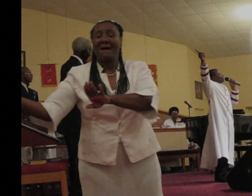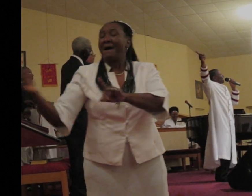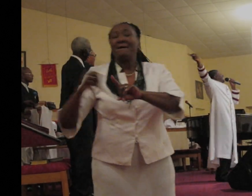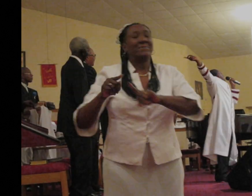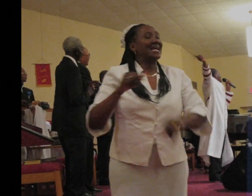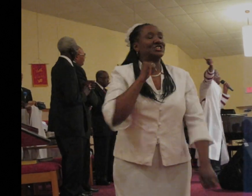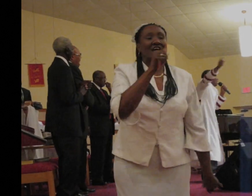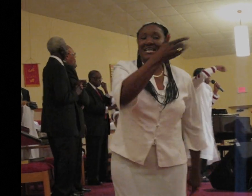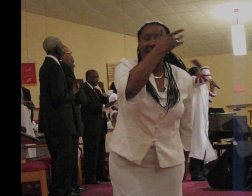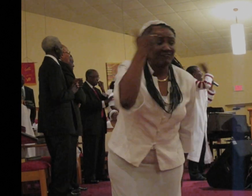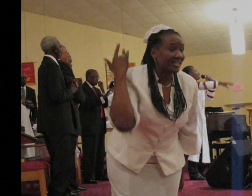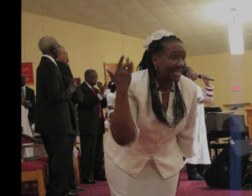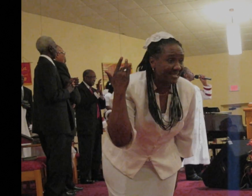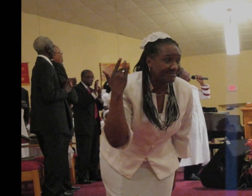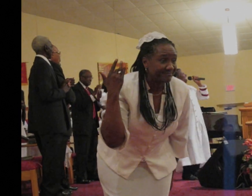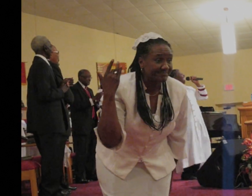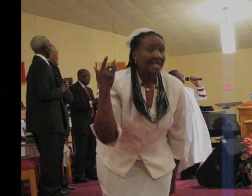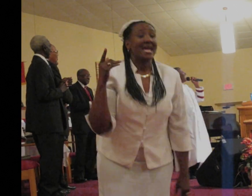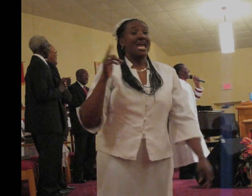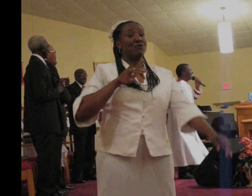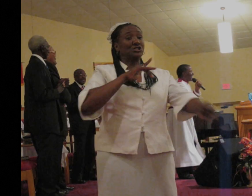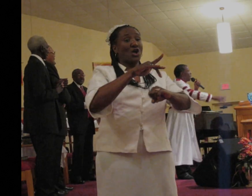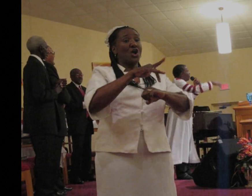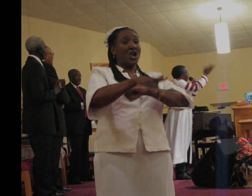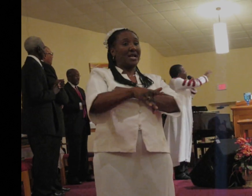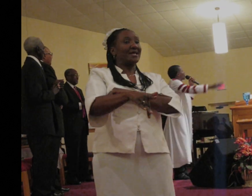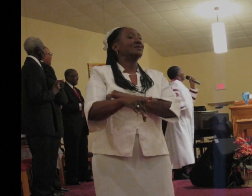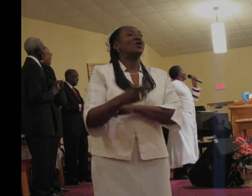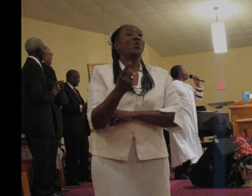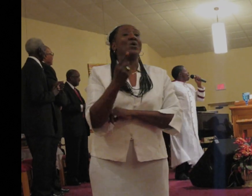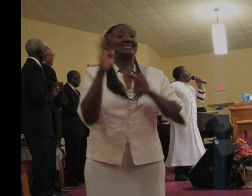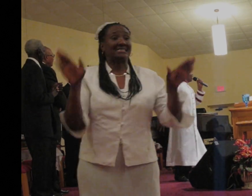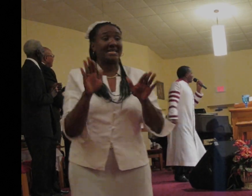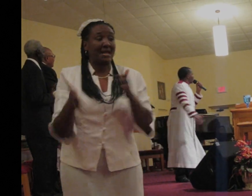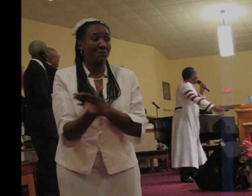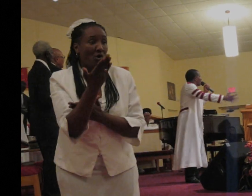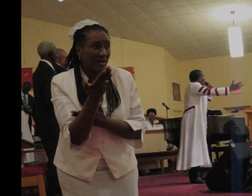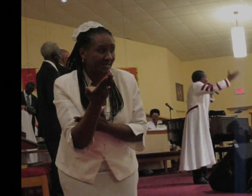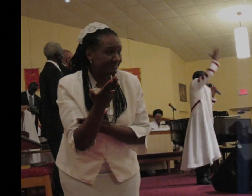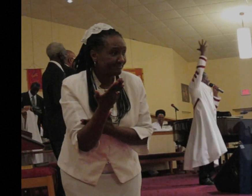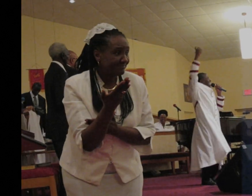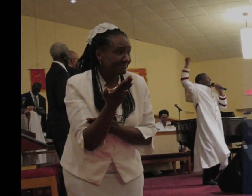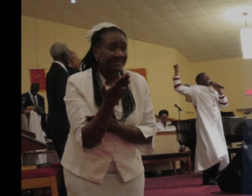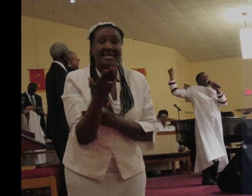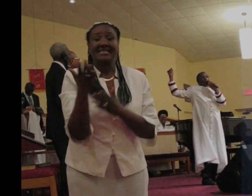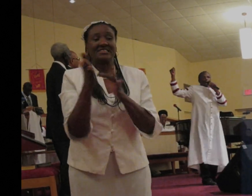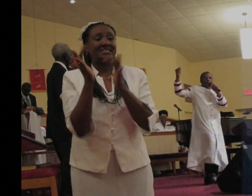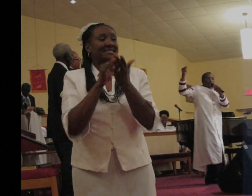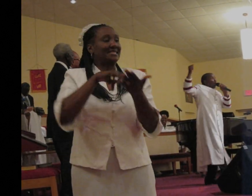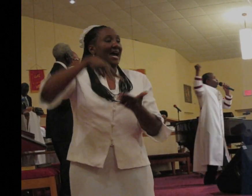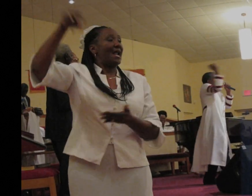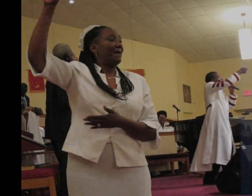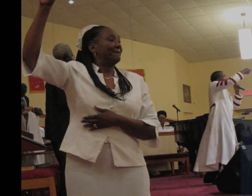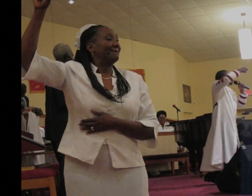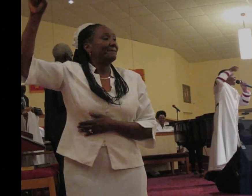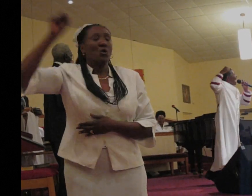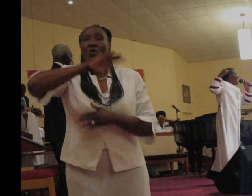forget. That it was early. One Sunday morning. That he got up. With all power.